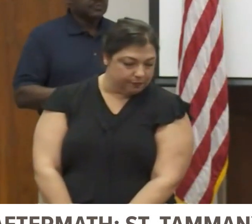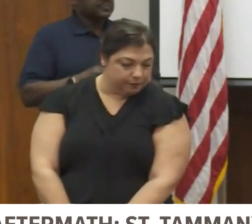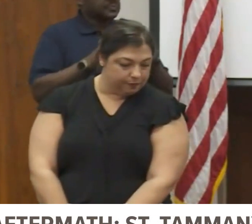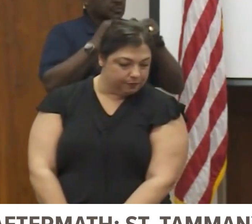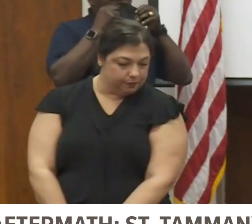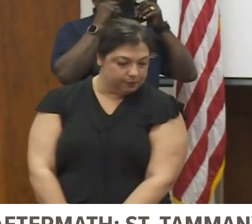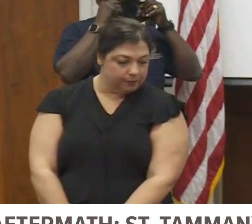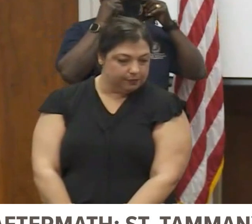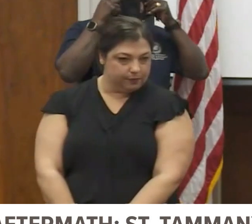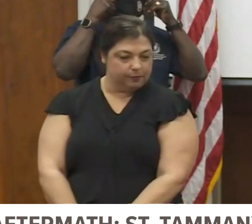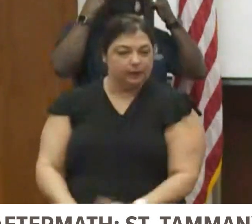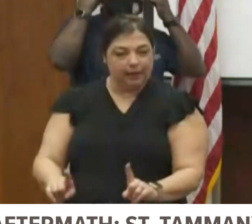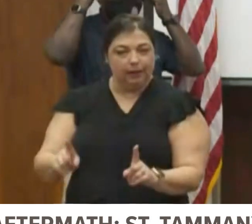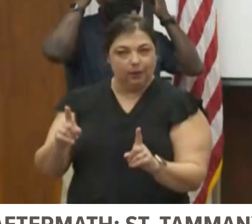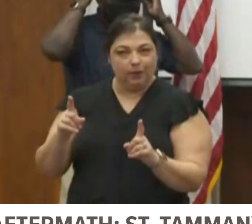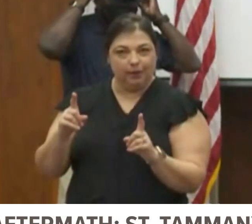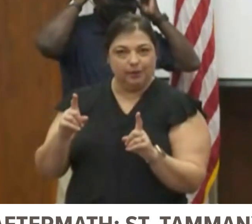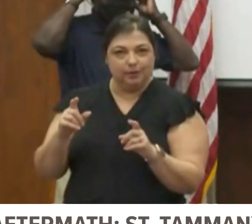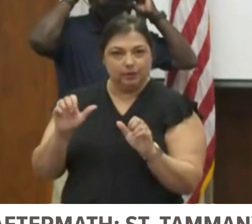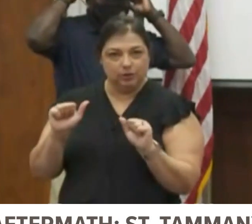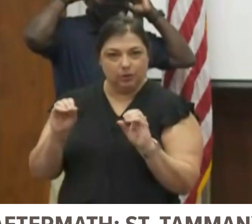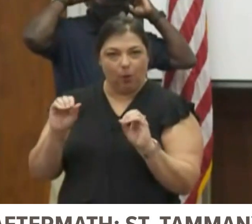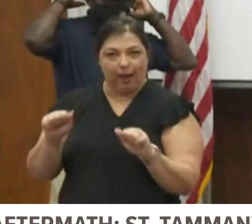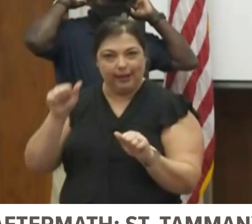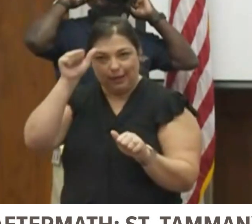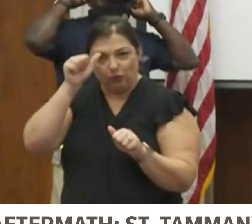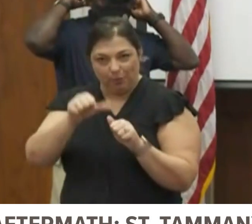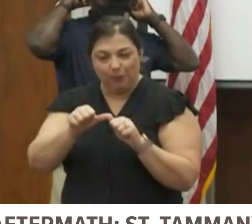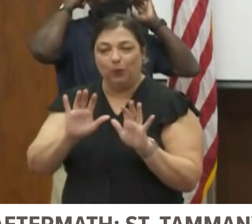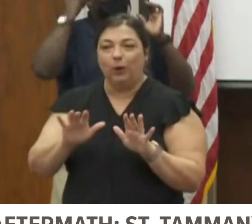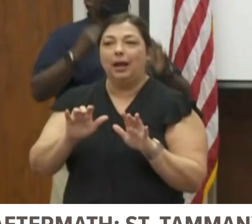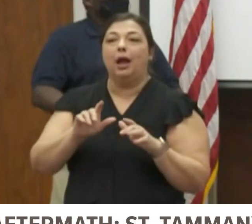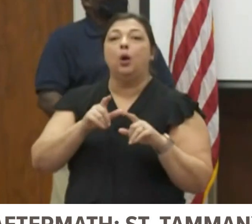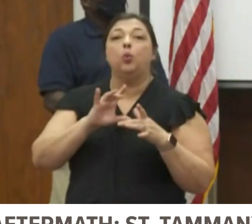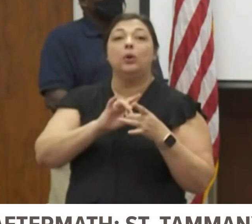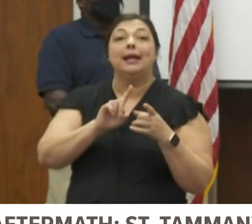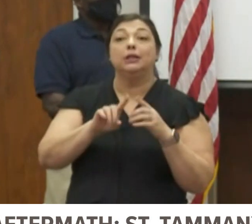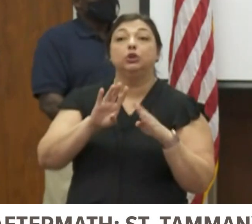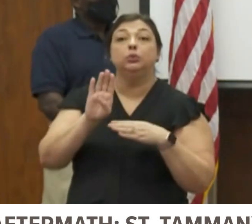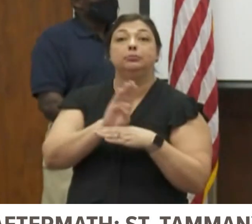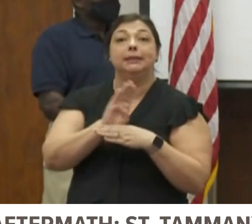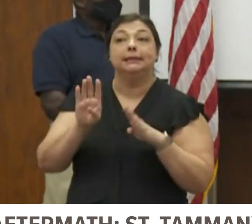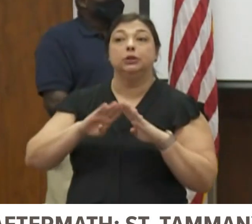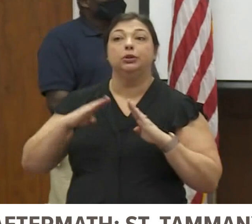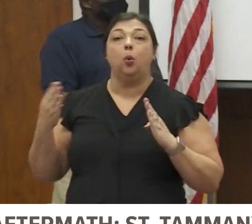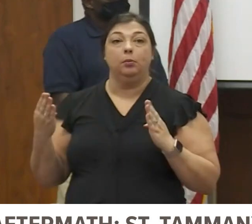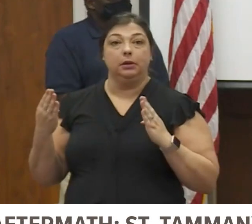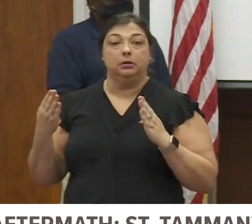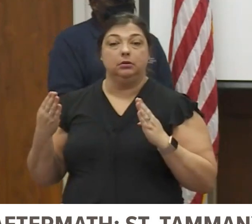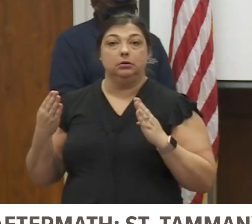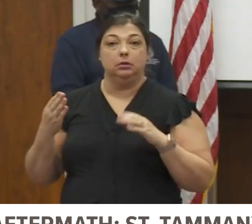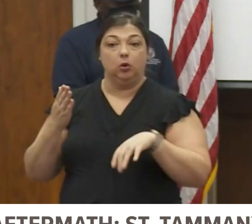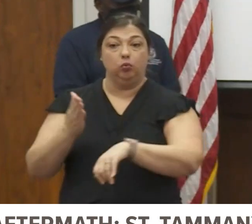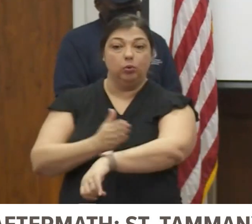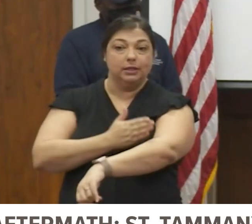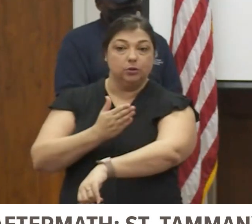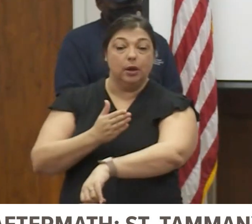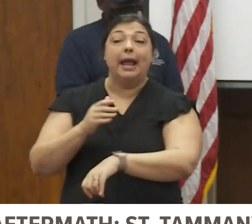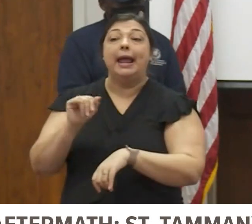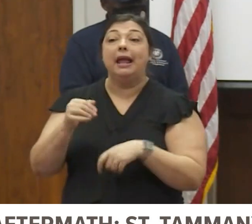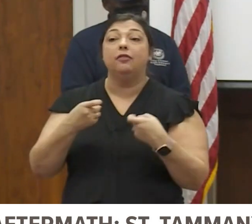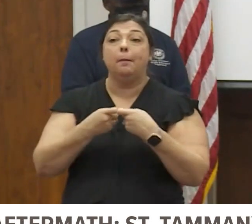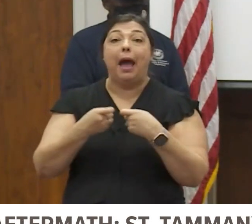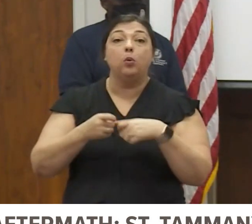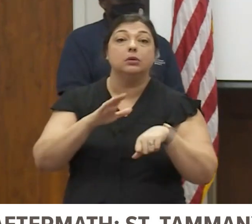While it's on the top of my head, let me say it, with regard to businesses open, with the restoration of power, yes,